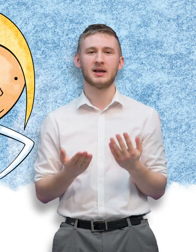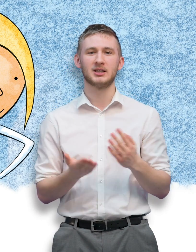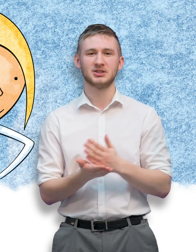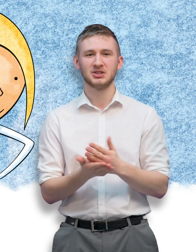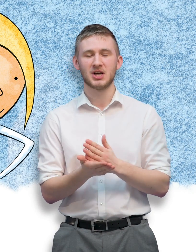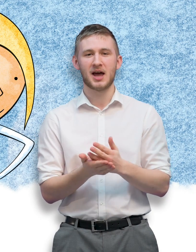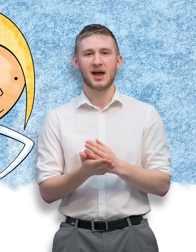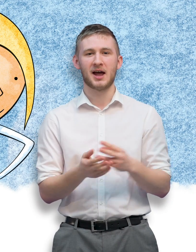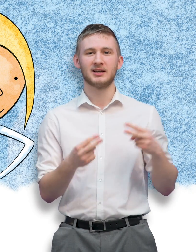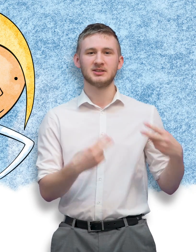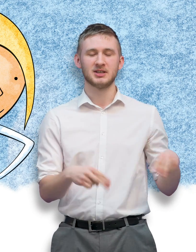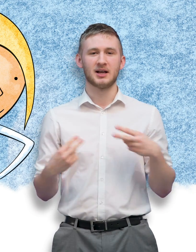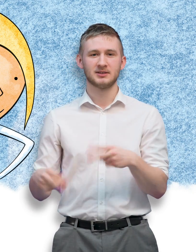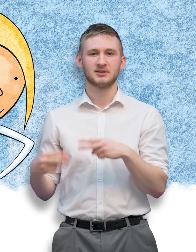were all such fun things to do